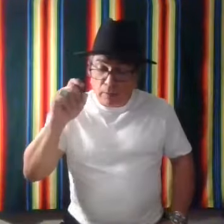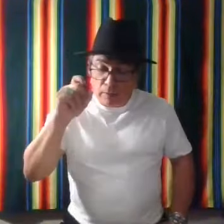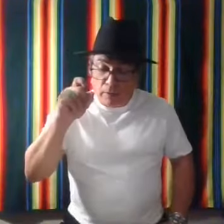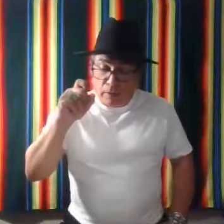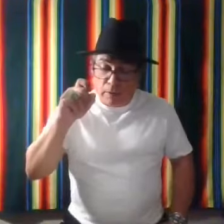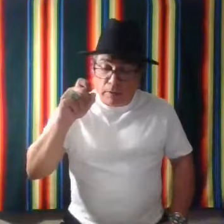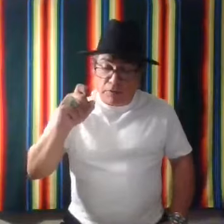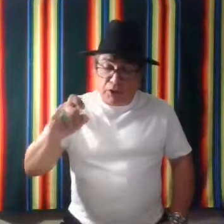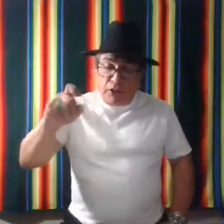Sun.